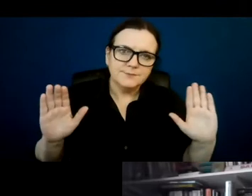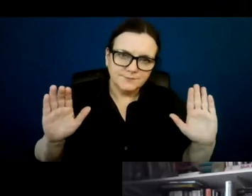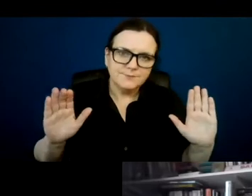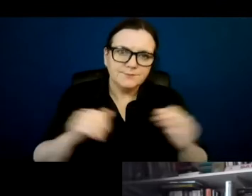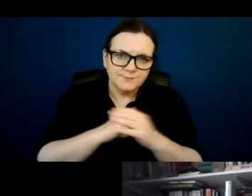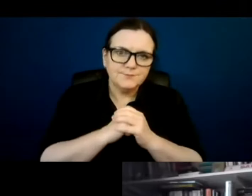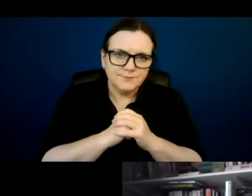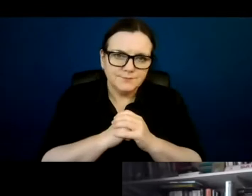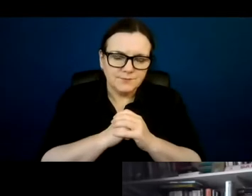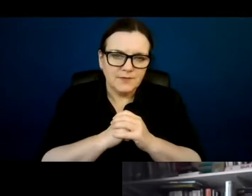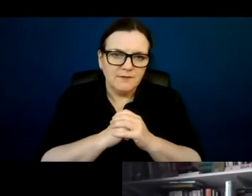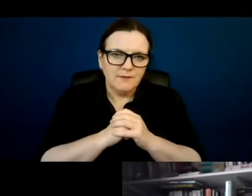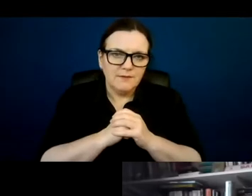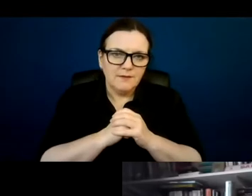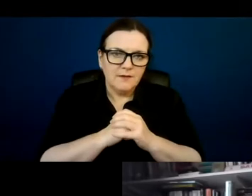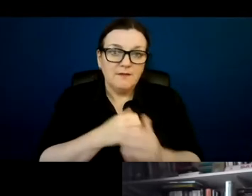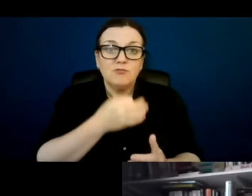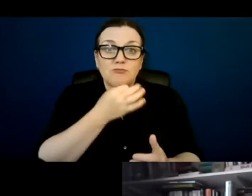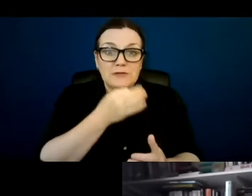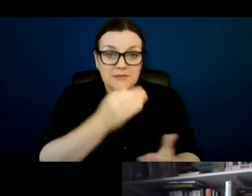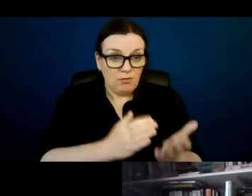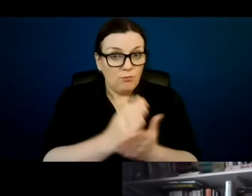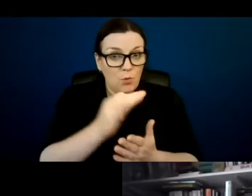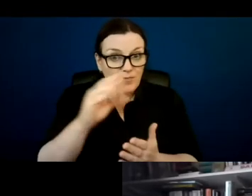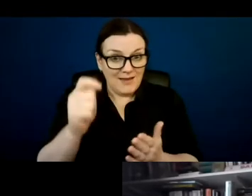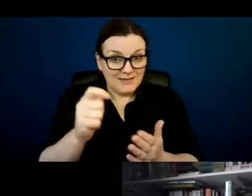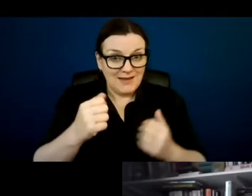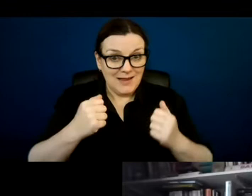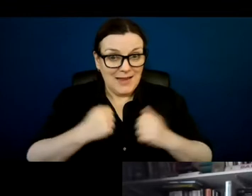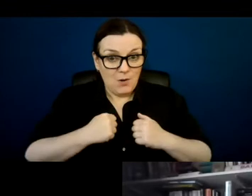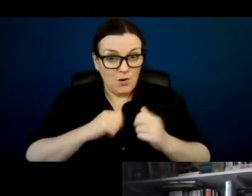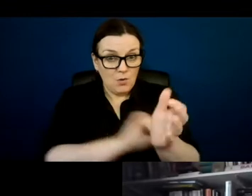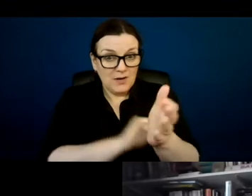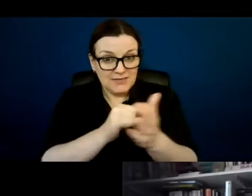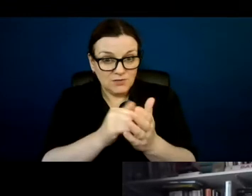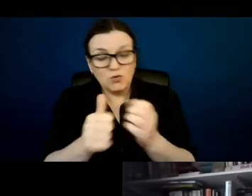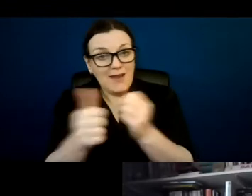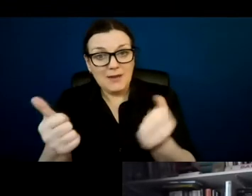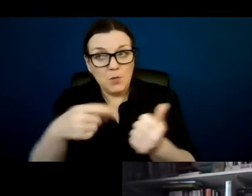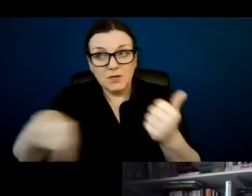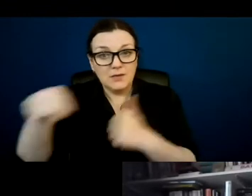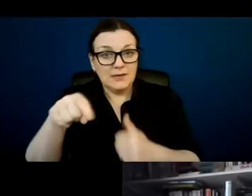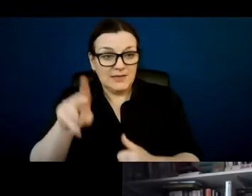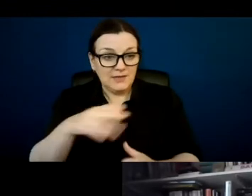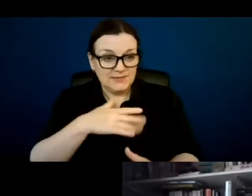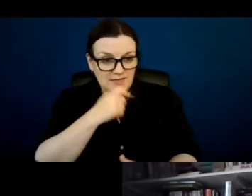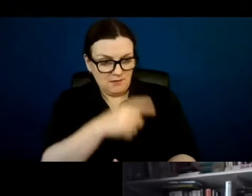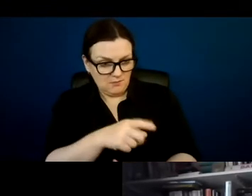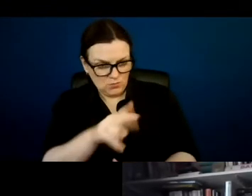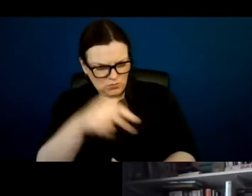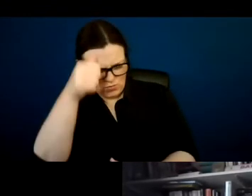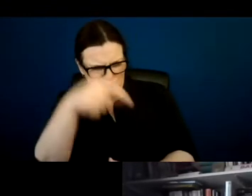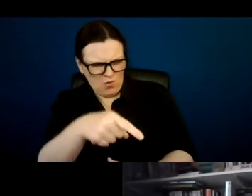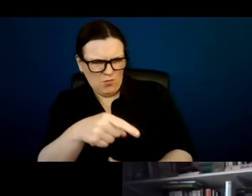there is a risk that through this act, our organisation or anybody else is going to be able to invade the